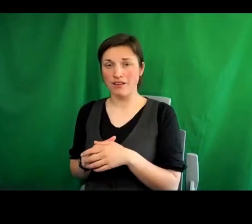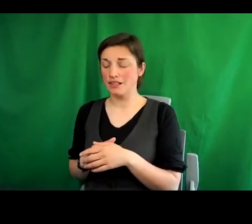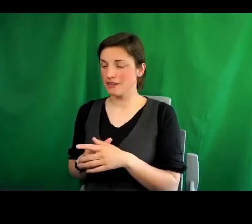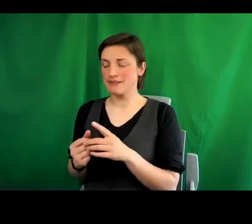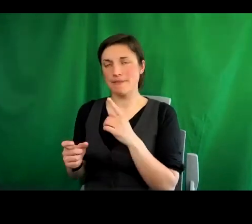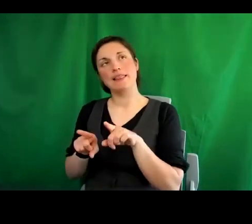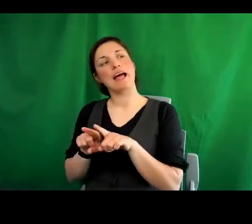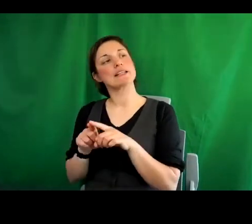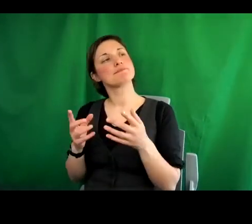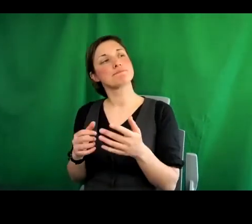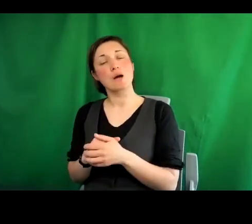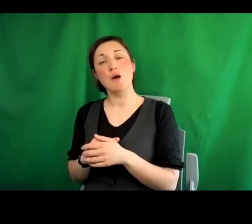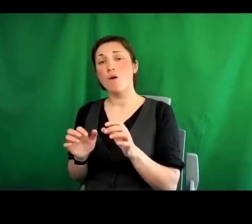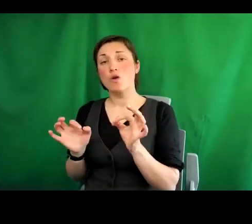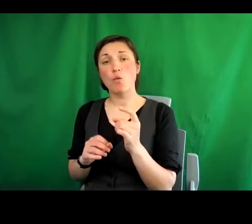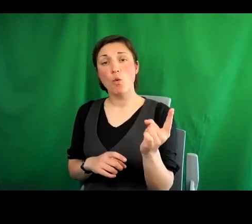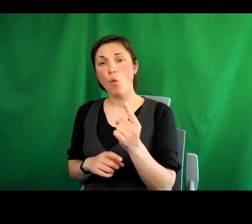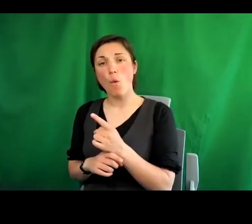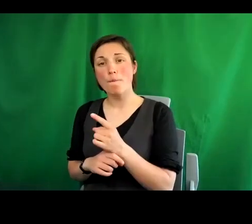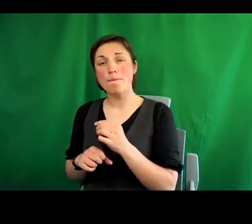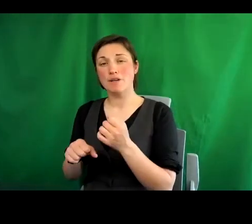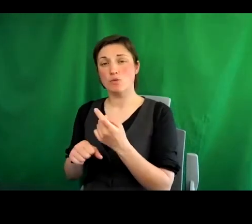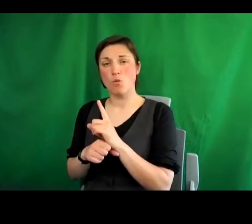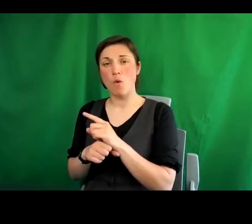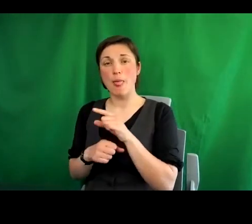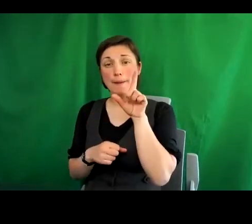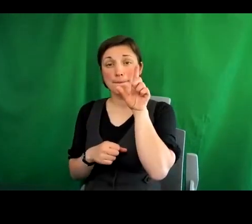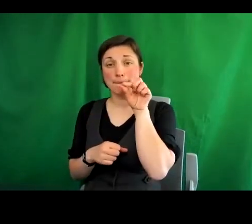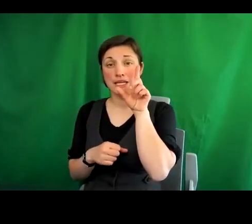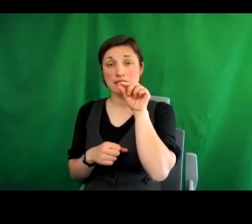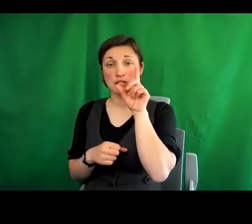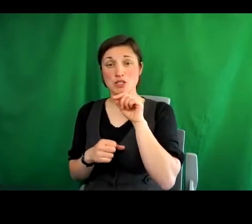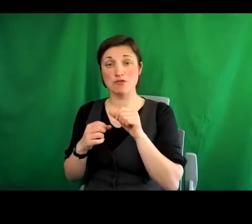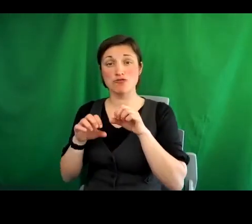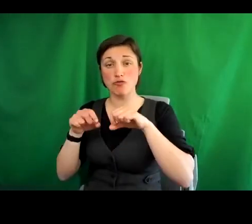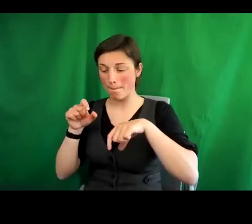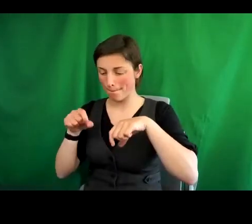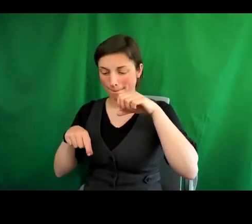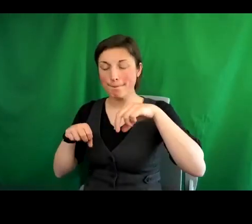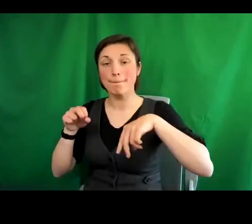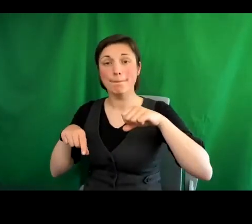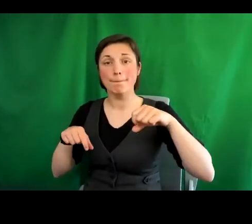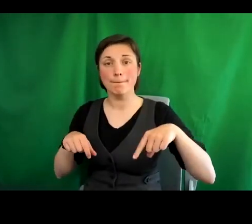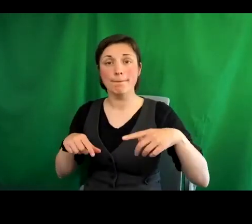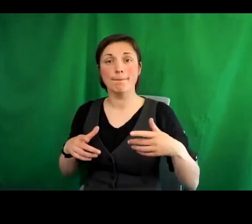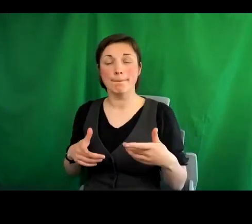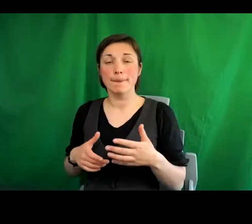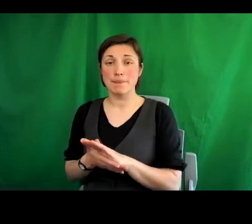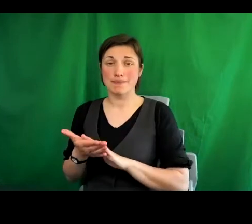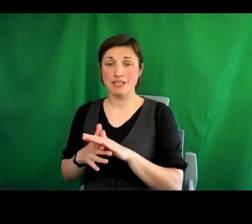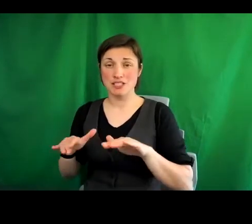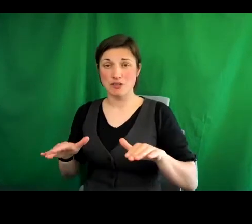all the pigeon droppings that our kids are inhaling and digesting and causing health problems.